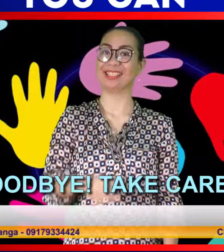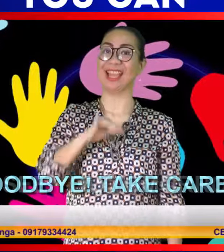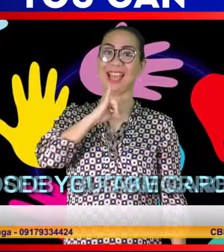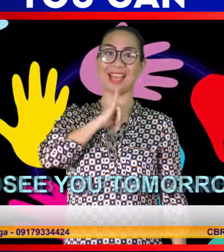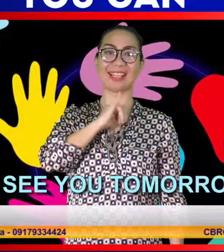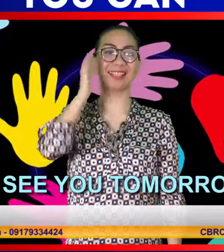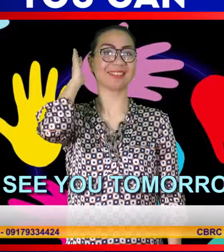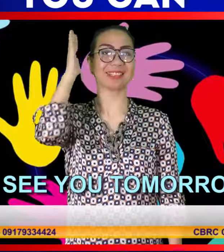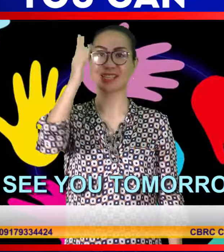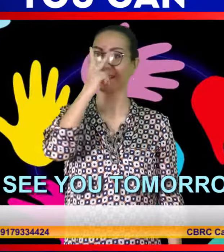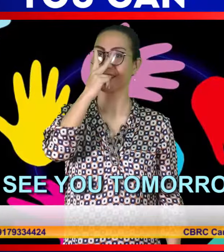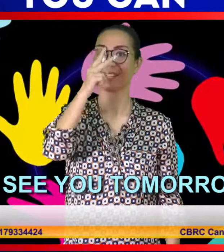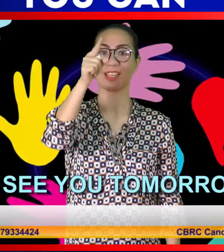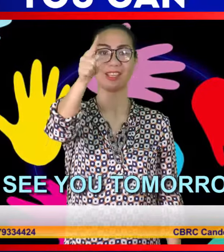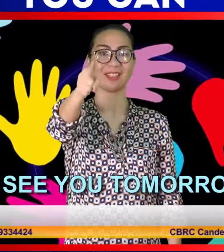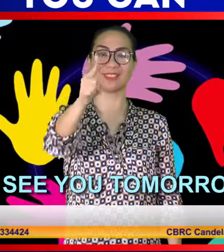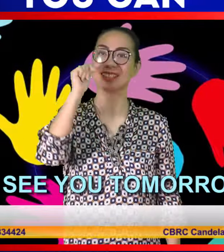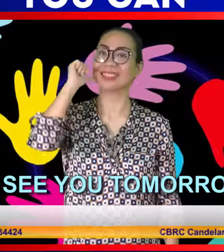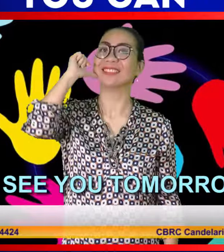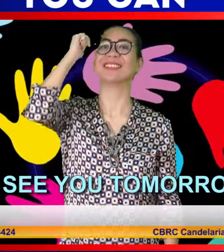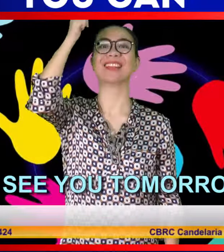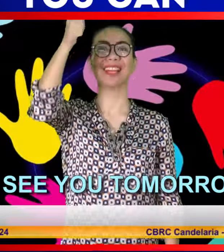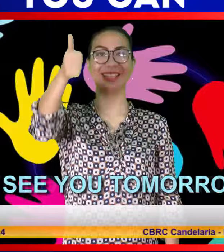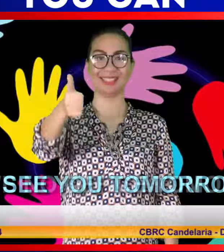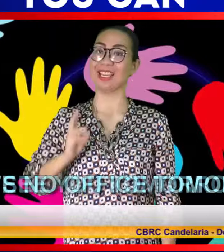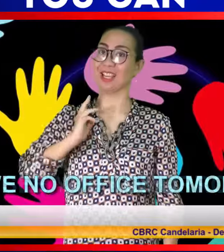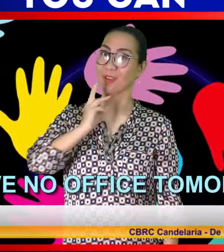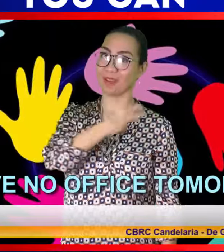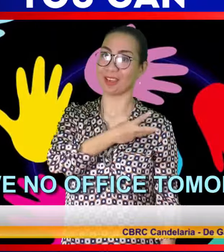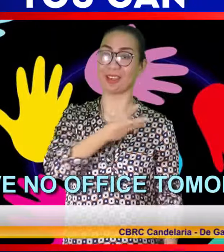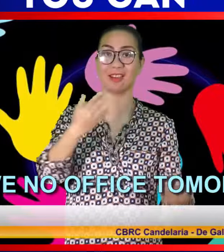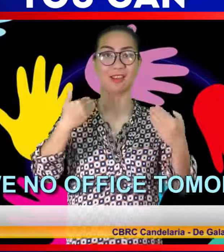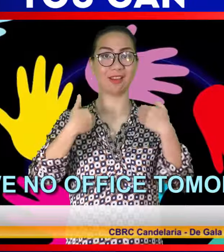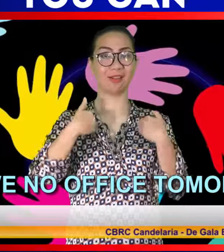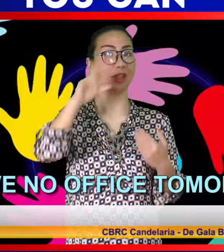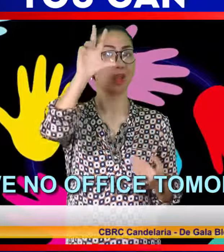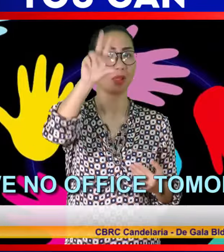I'll see you tomorrow. We have no office tomorrow.